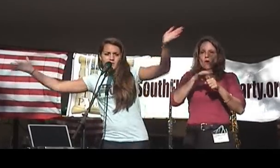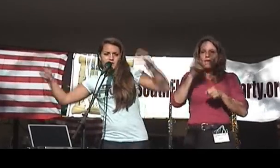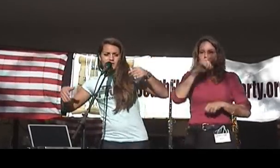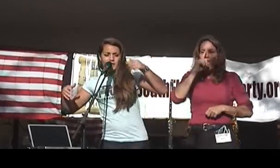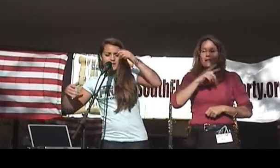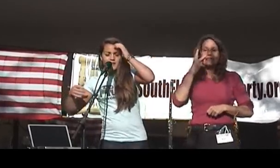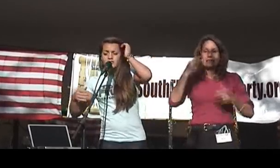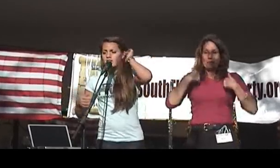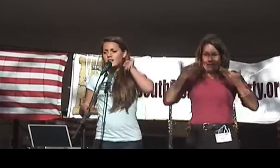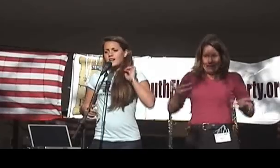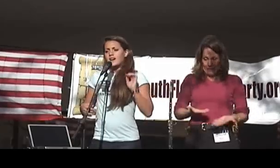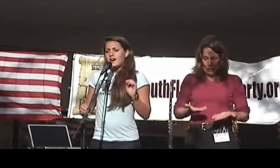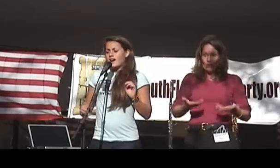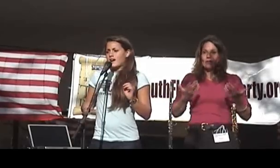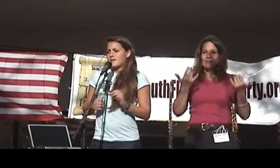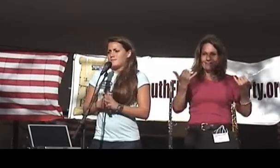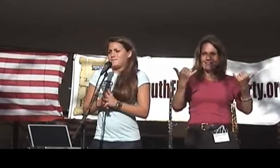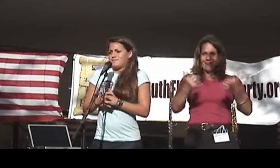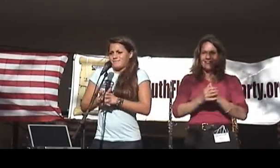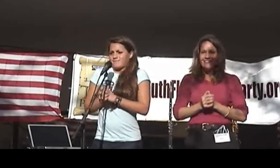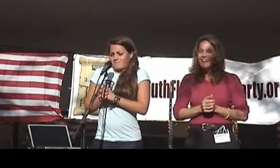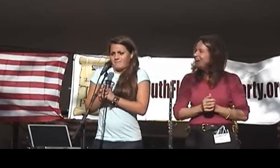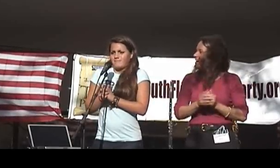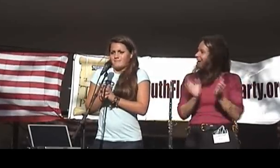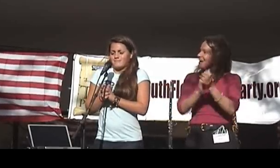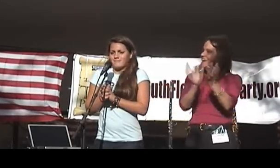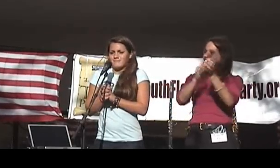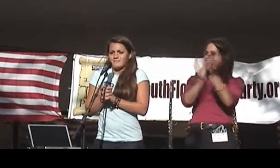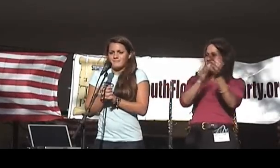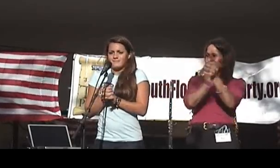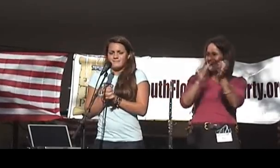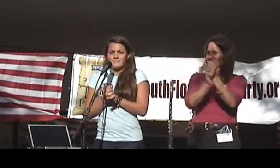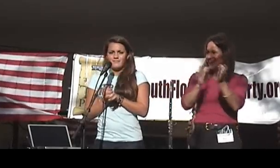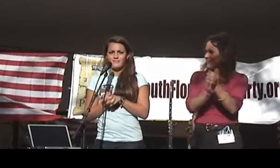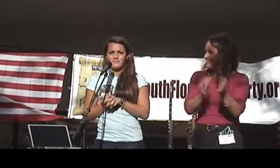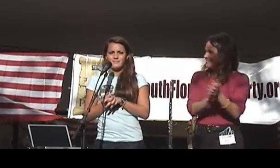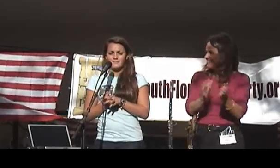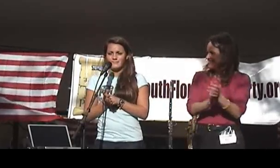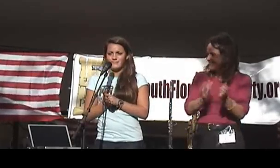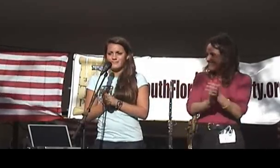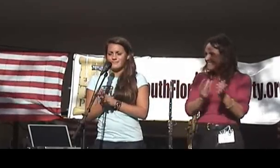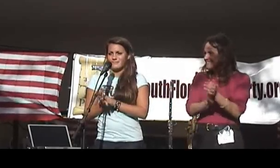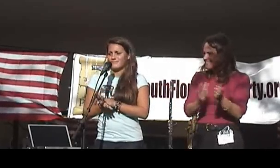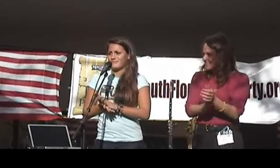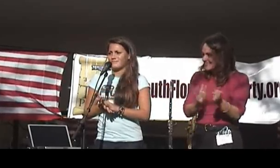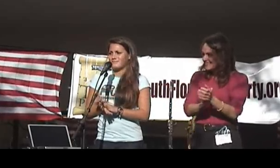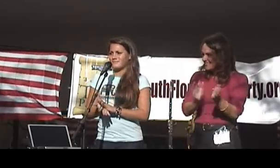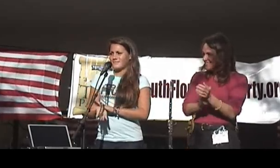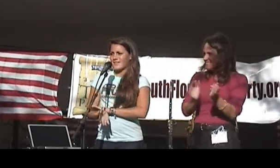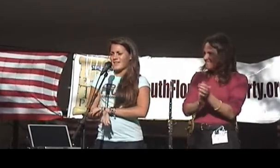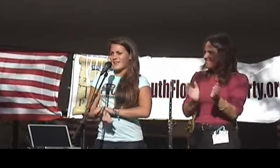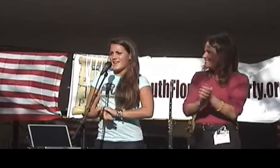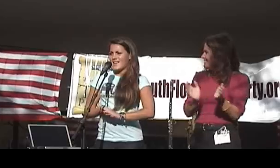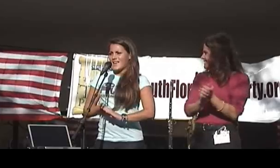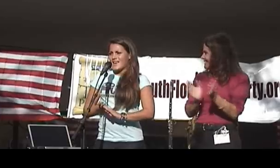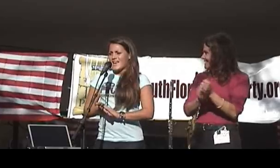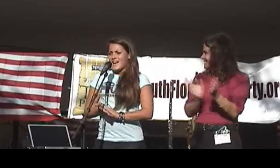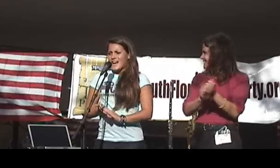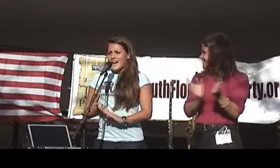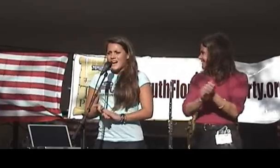guys see me here right now. You got it! You got it! You got it!